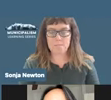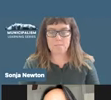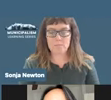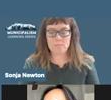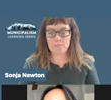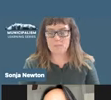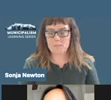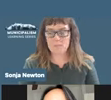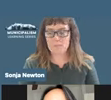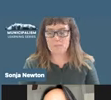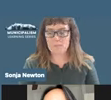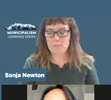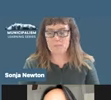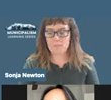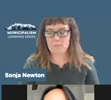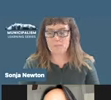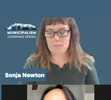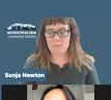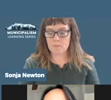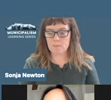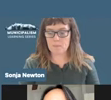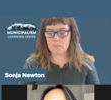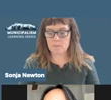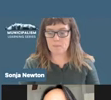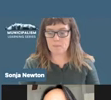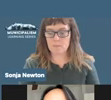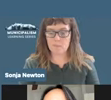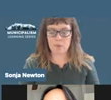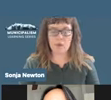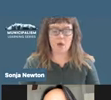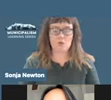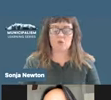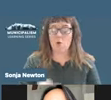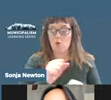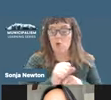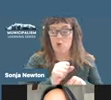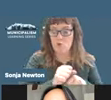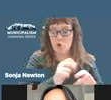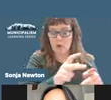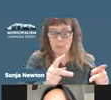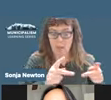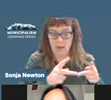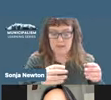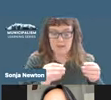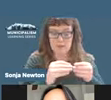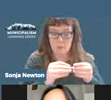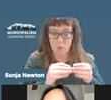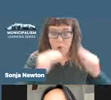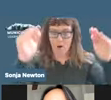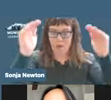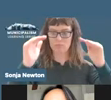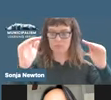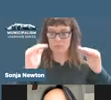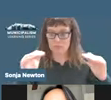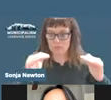With the workplace becoming an increasingly hierarchical and privatized space, does... Okay,